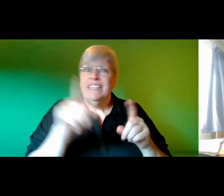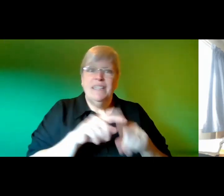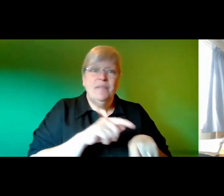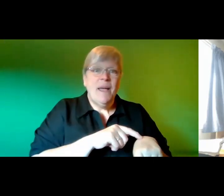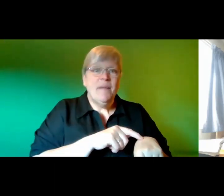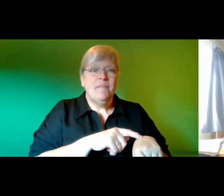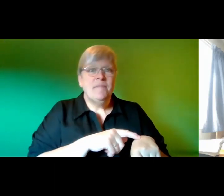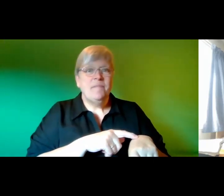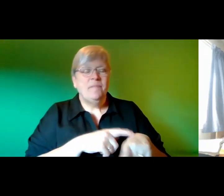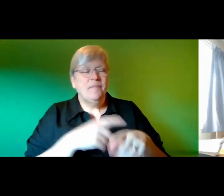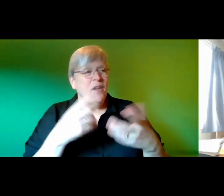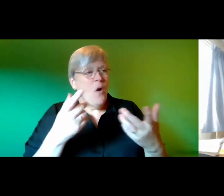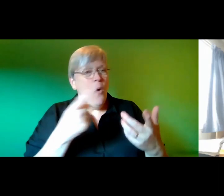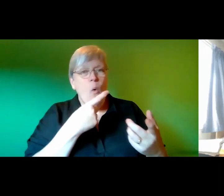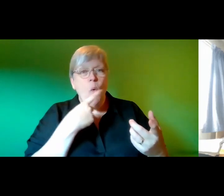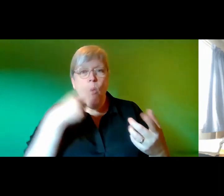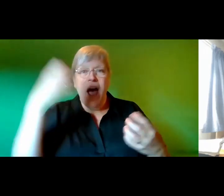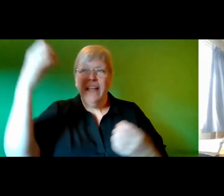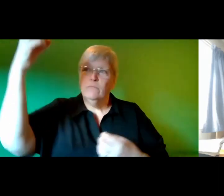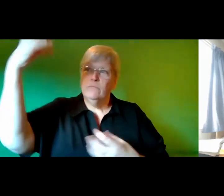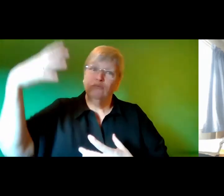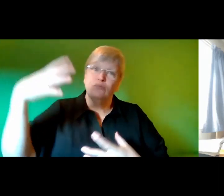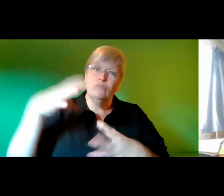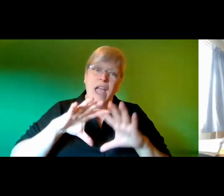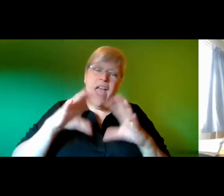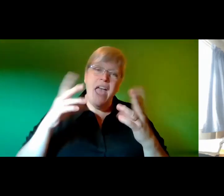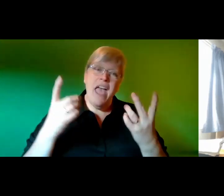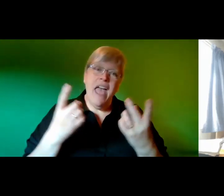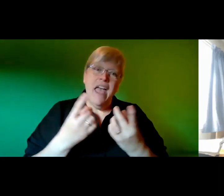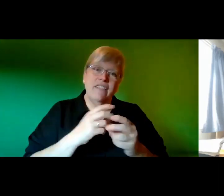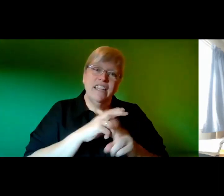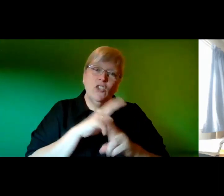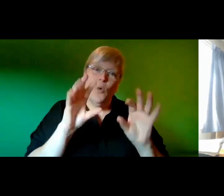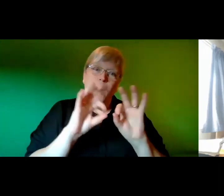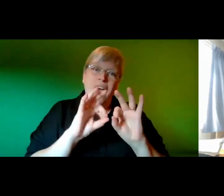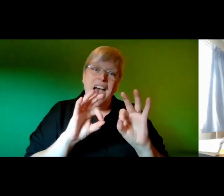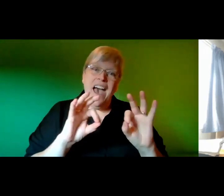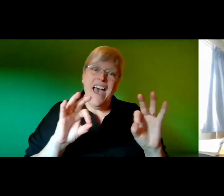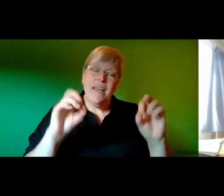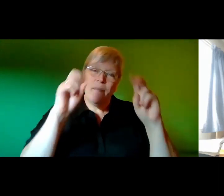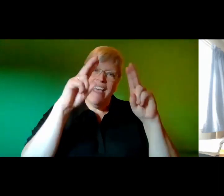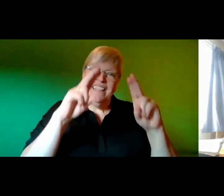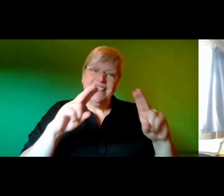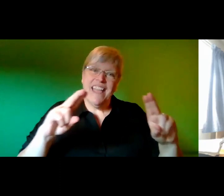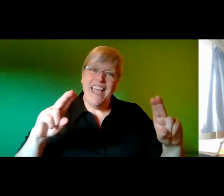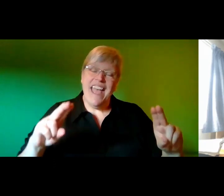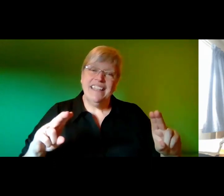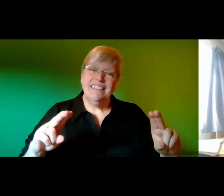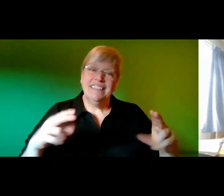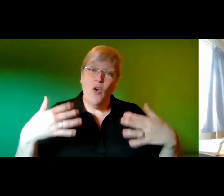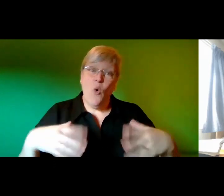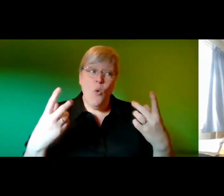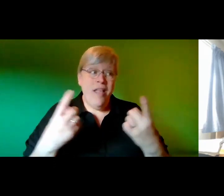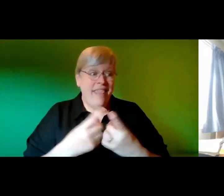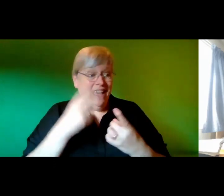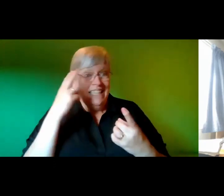giving out this white glow that makes everything look quiet my tent is the only thing that I can see in the dark